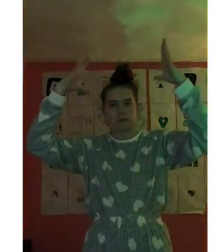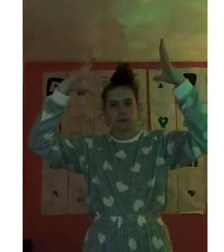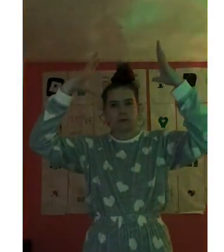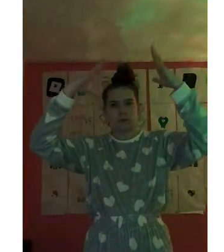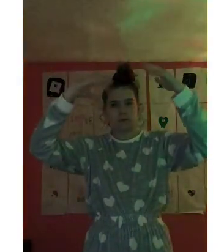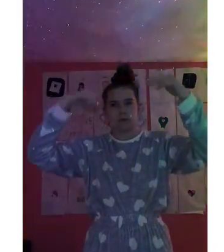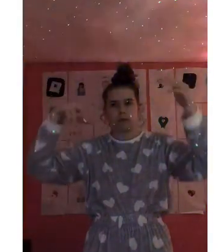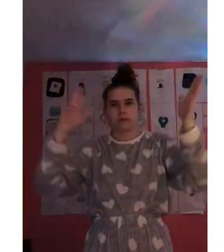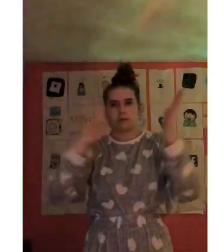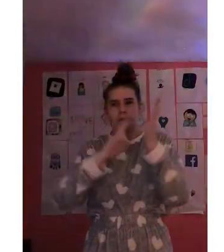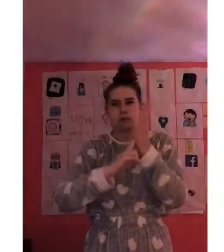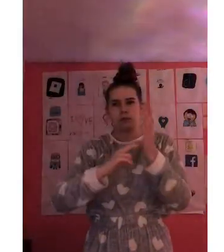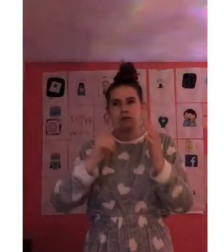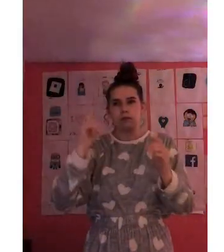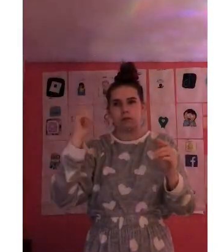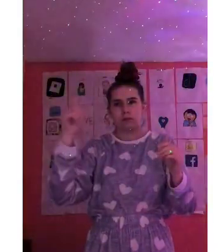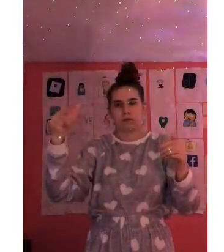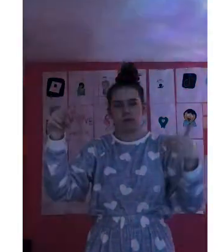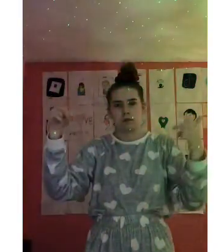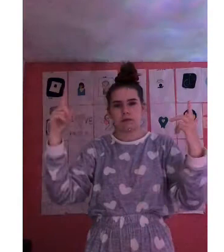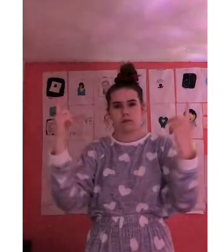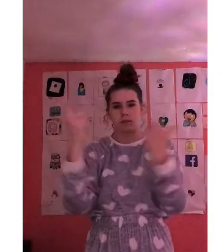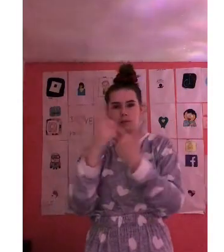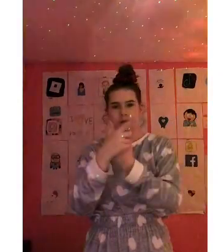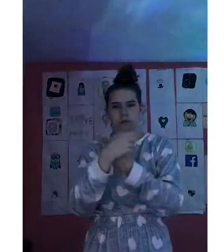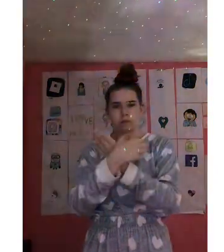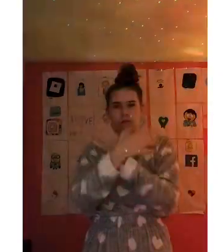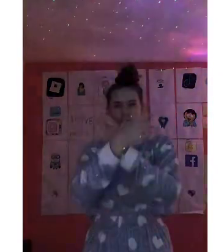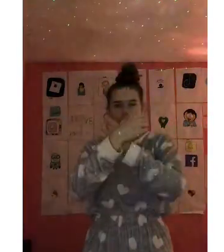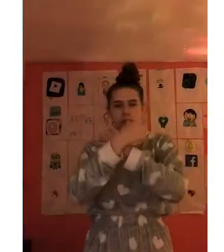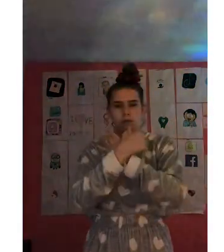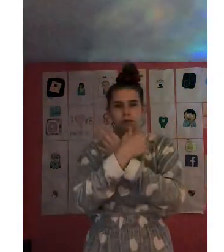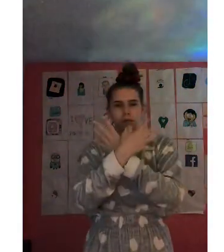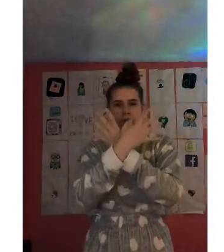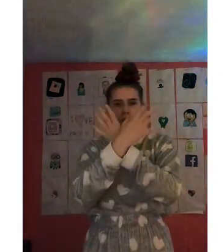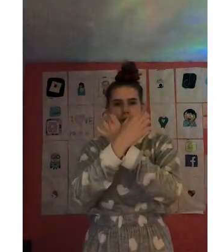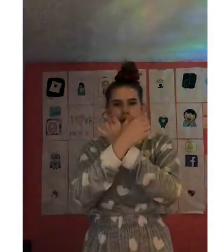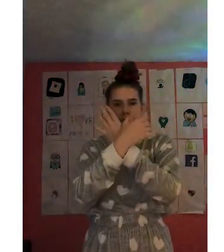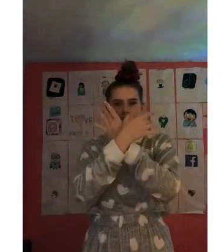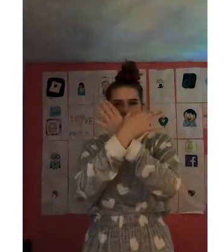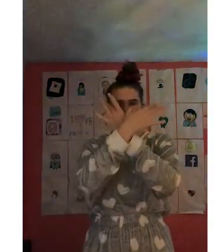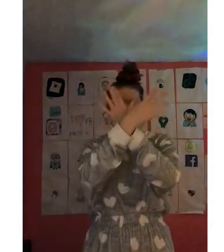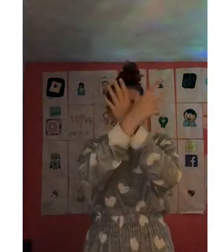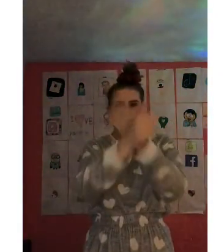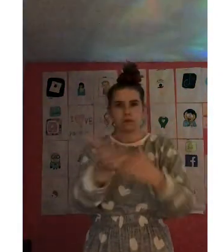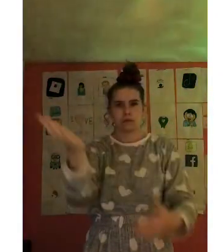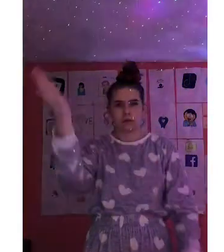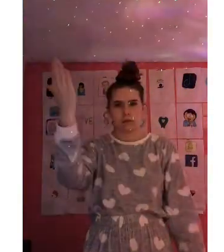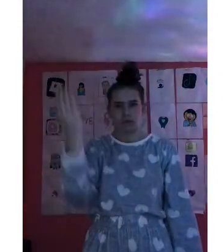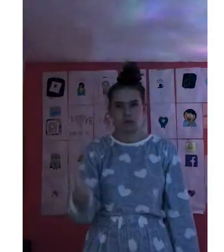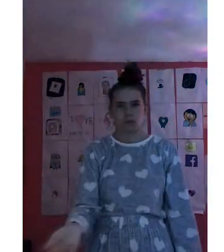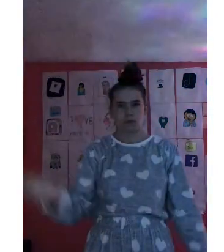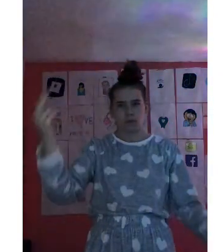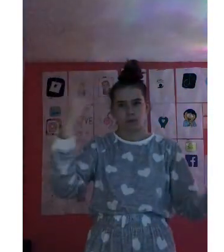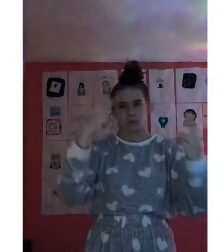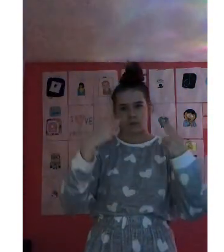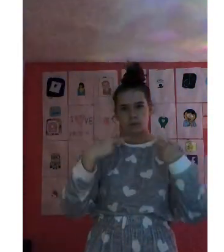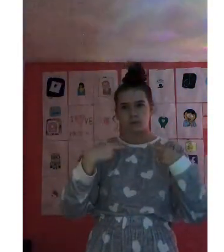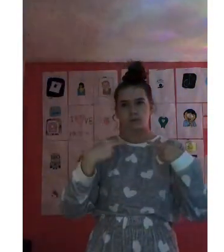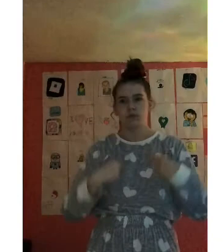You were an angel in the shape of my mind You got to see the person